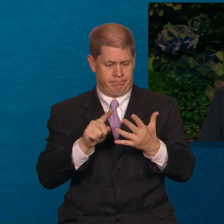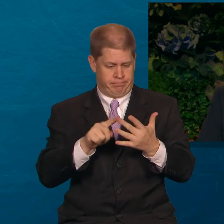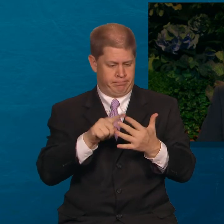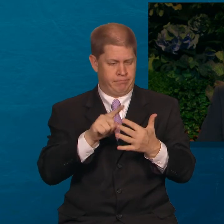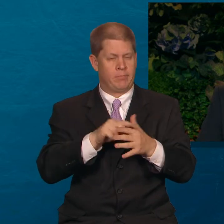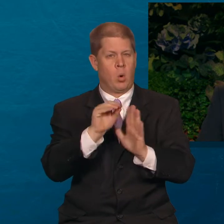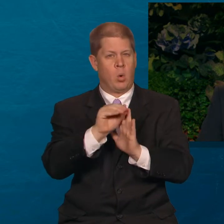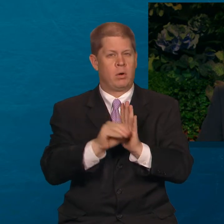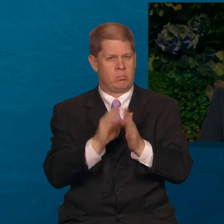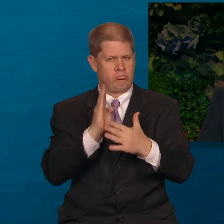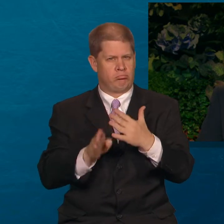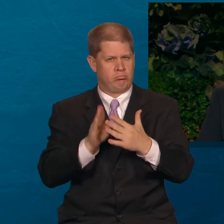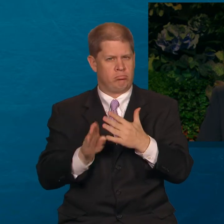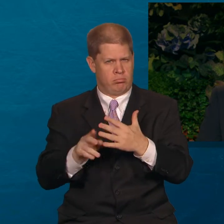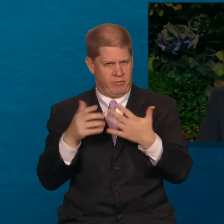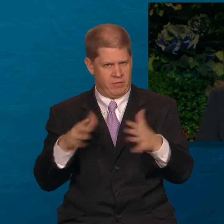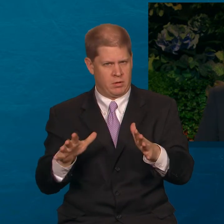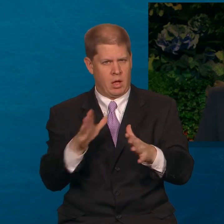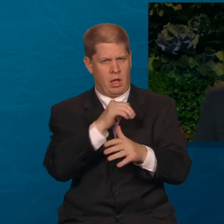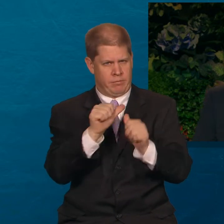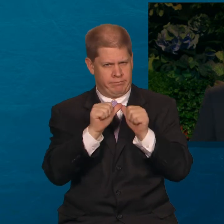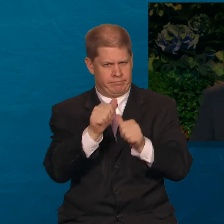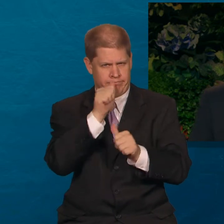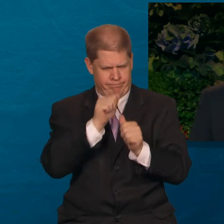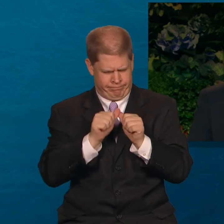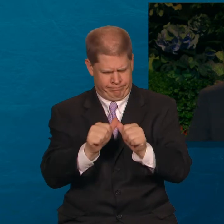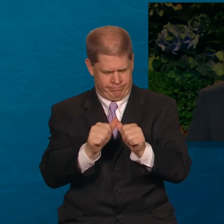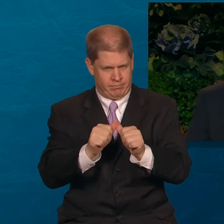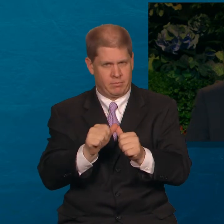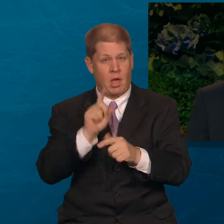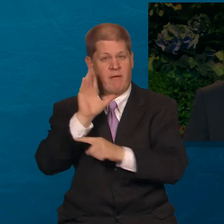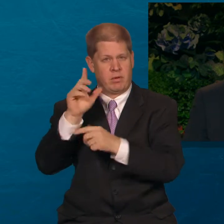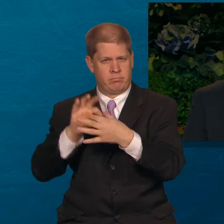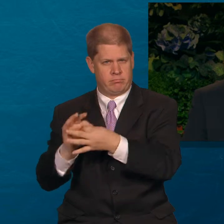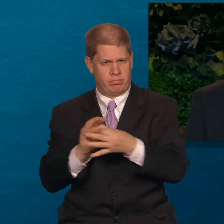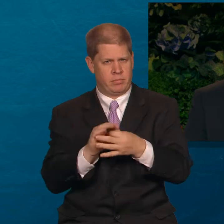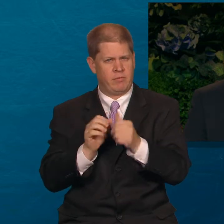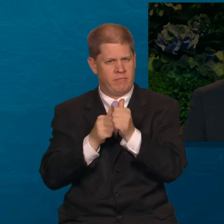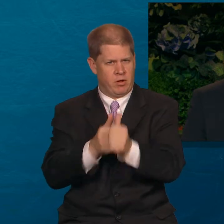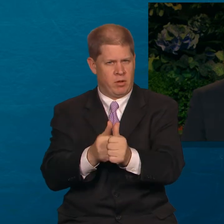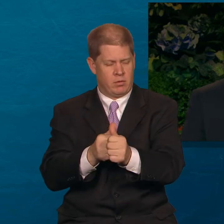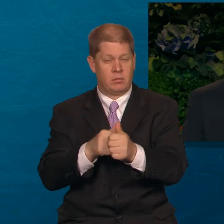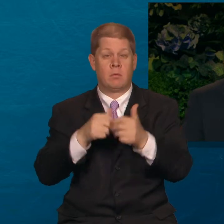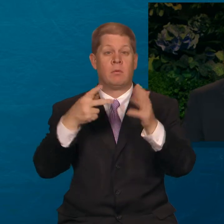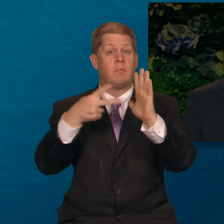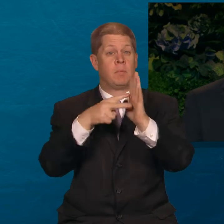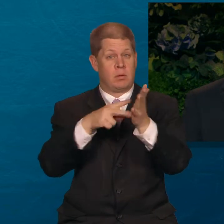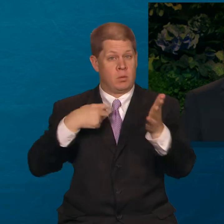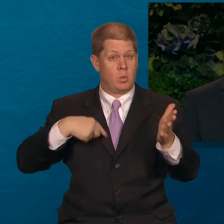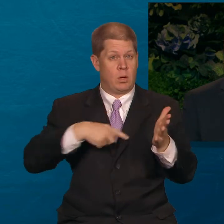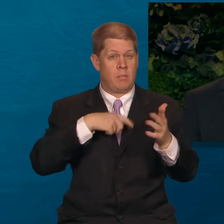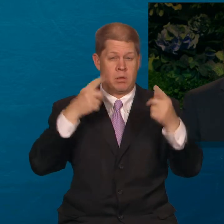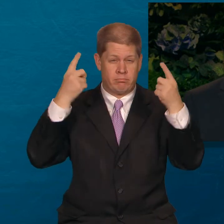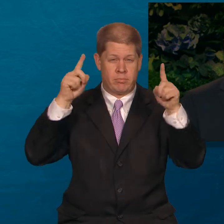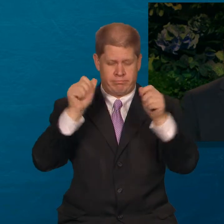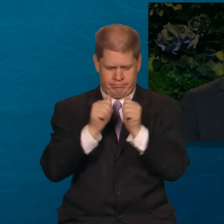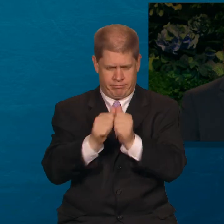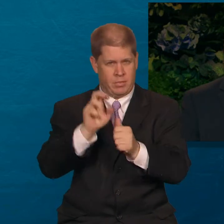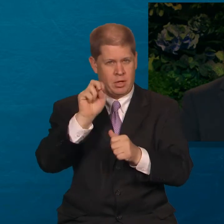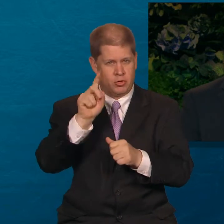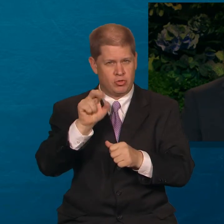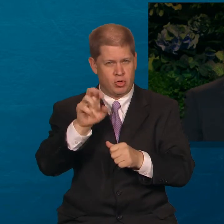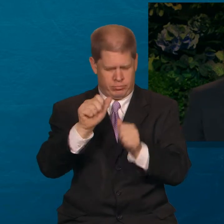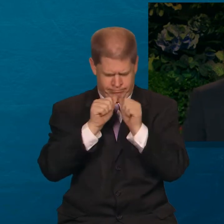work and then continue to keep the associated covenants. In other words, we must successfully endure.